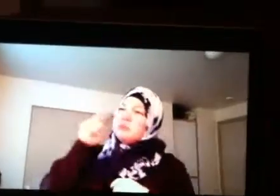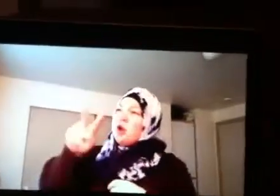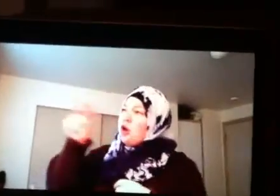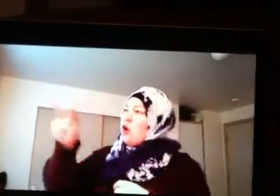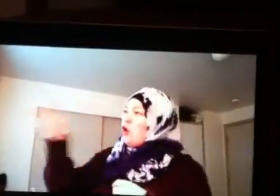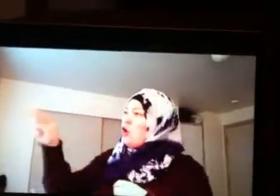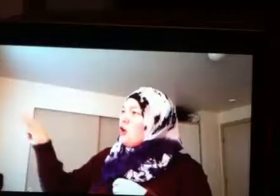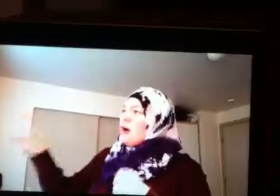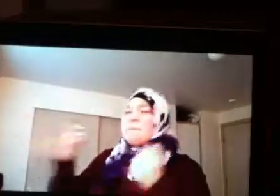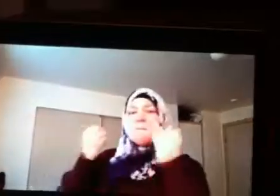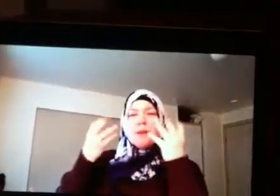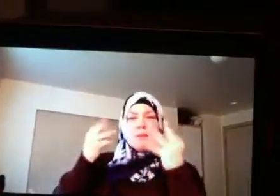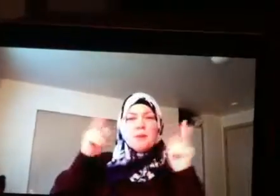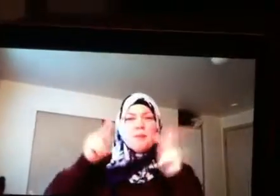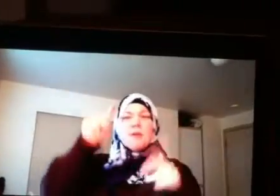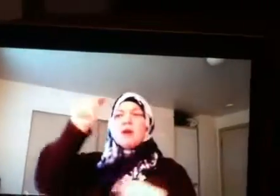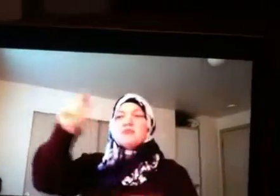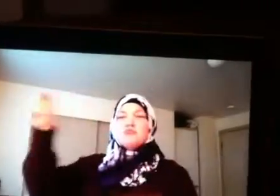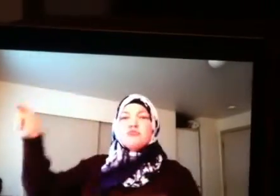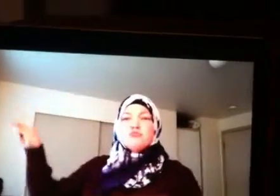Some people see...